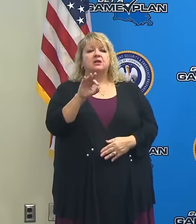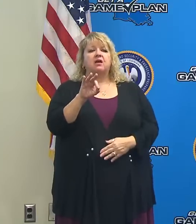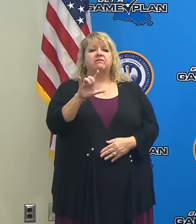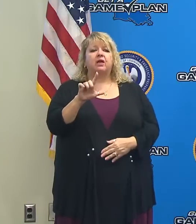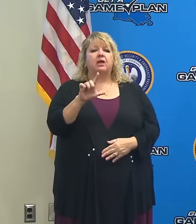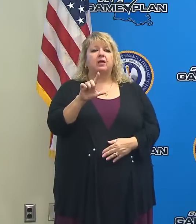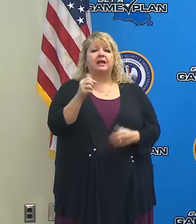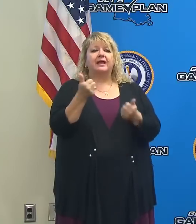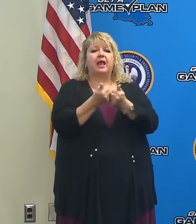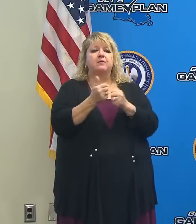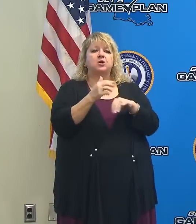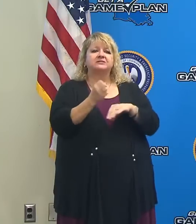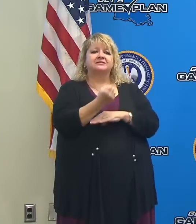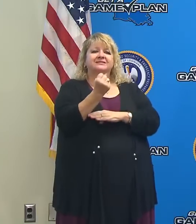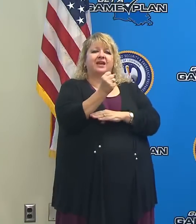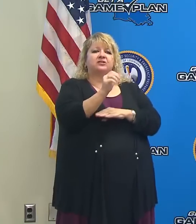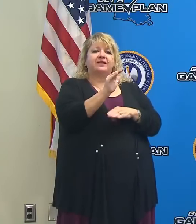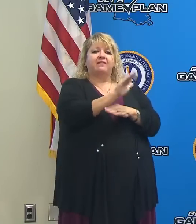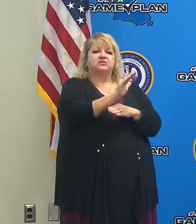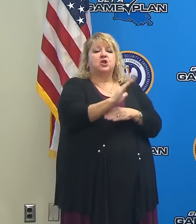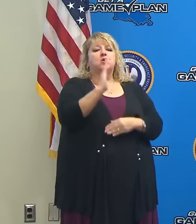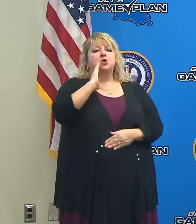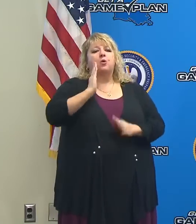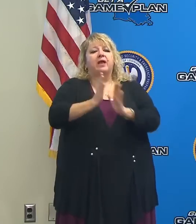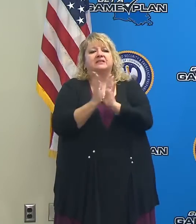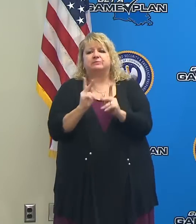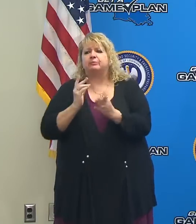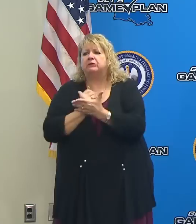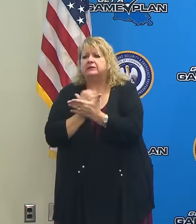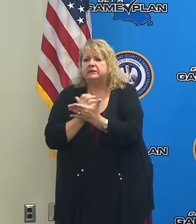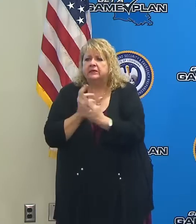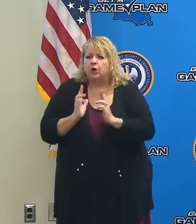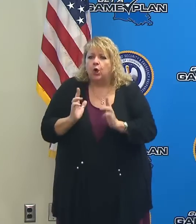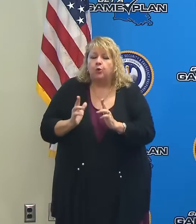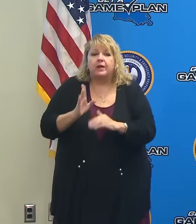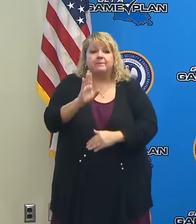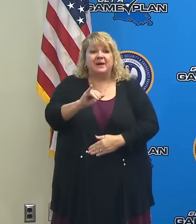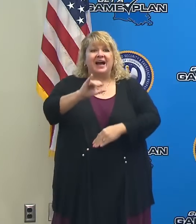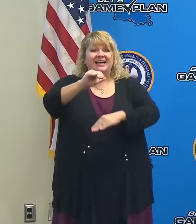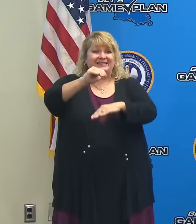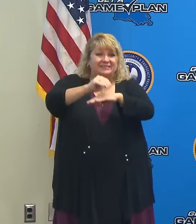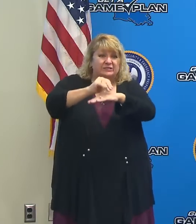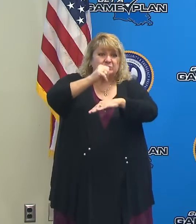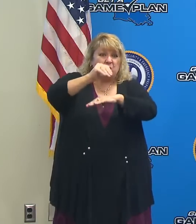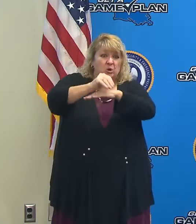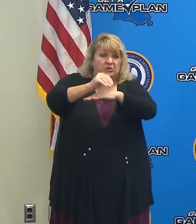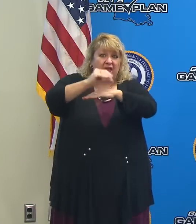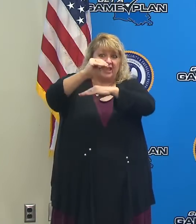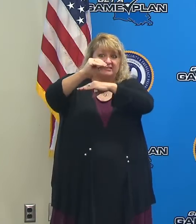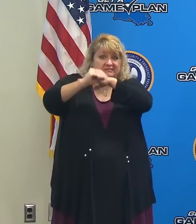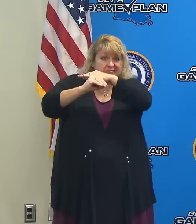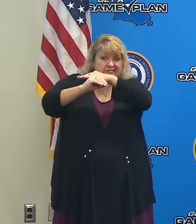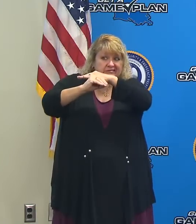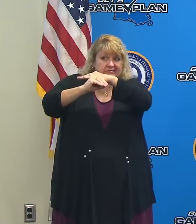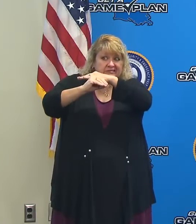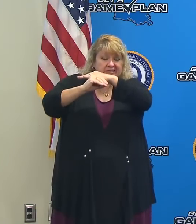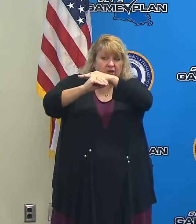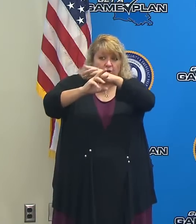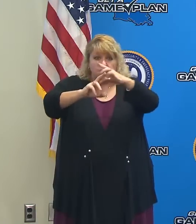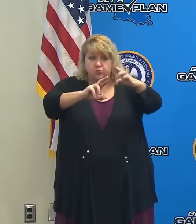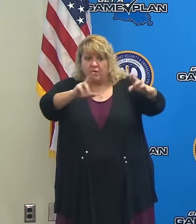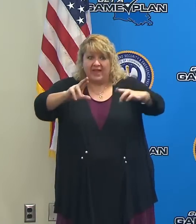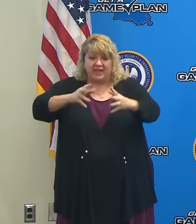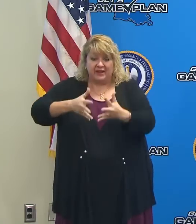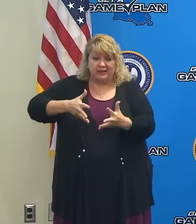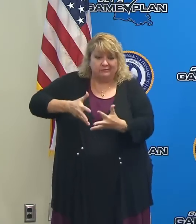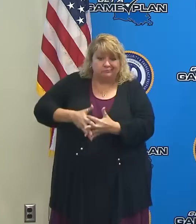taking place on Saturday afternoon. Knowing that we're asking people about dark tomorrow night or bedtime tomorrow night, whatever you have you want